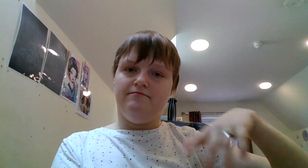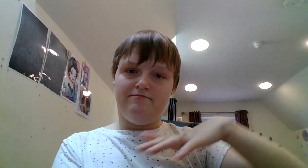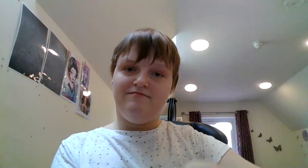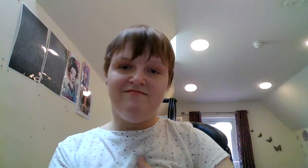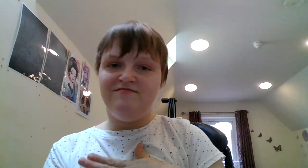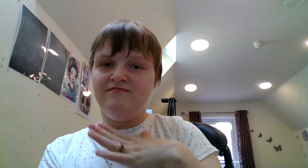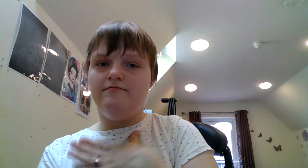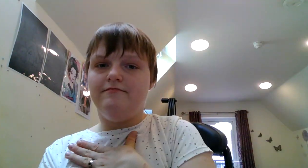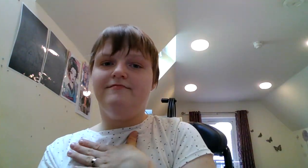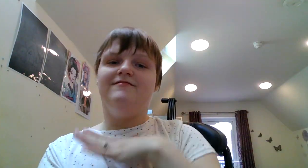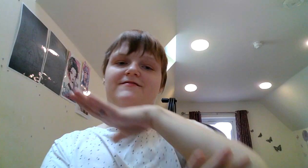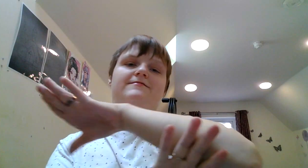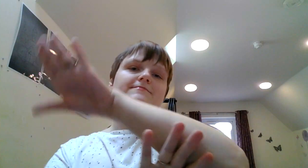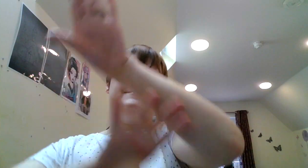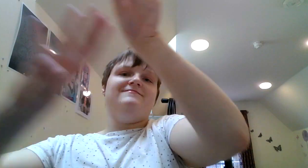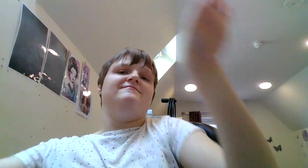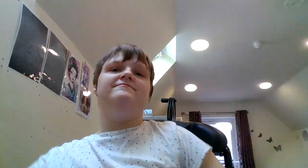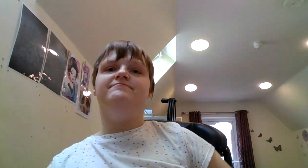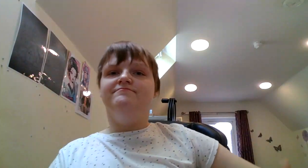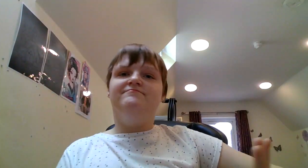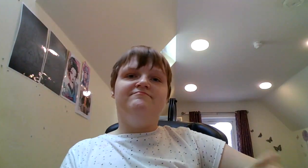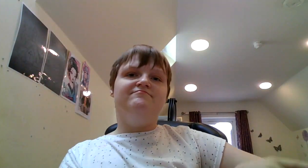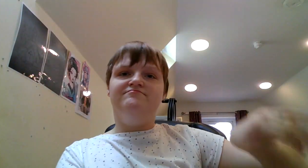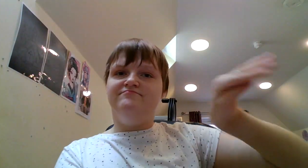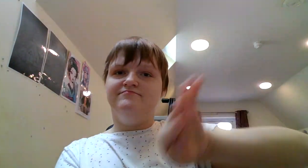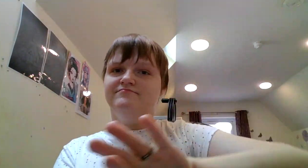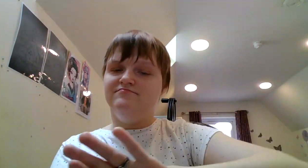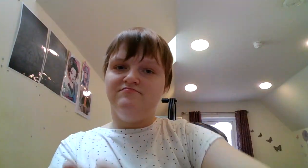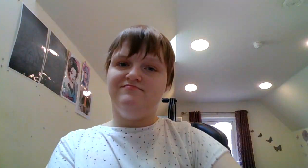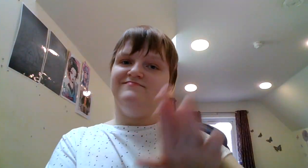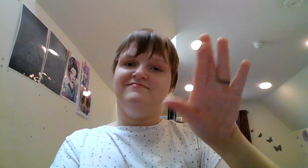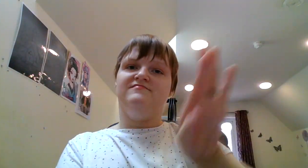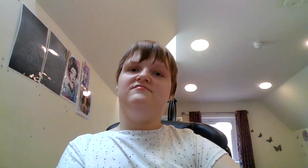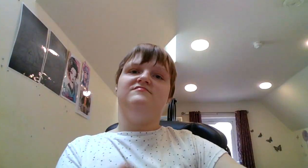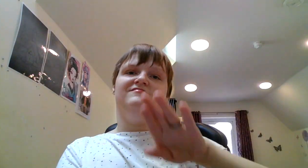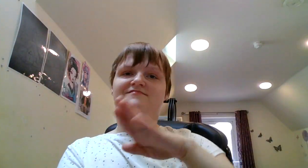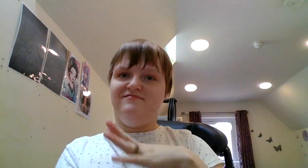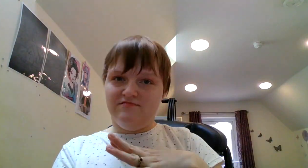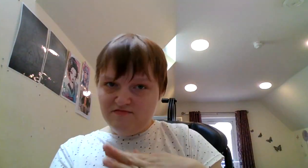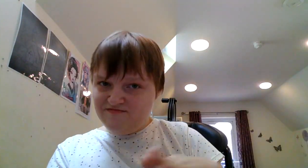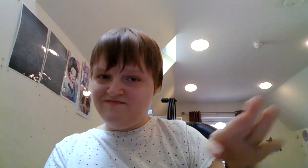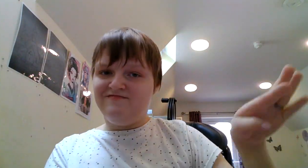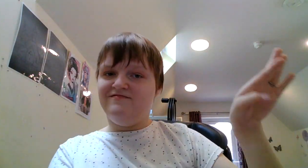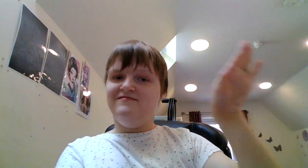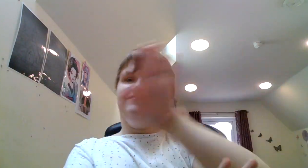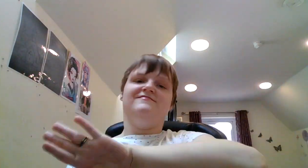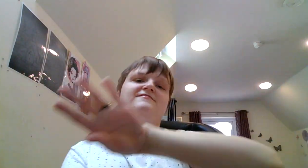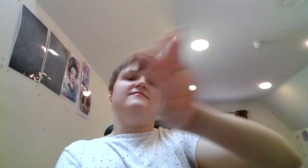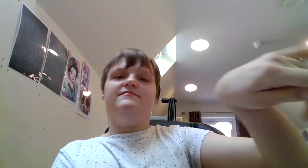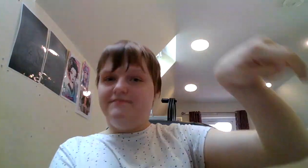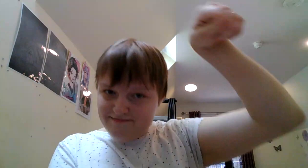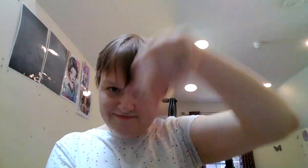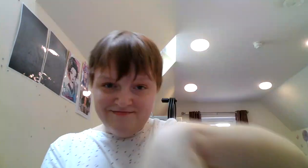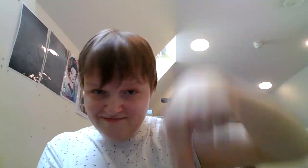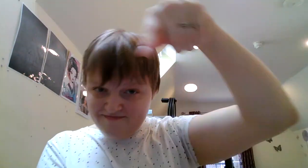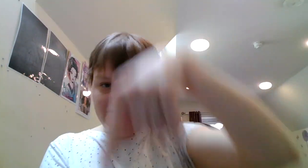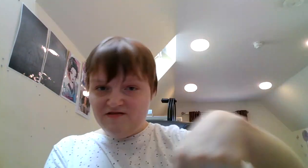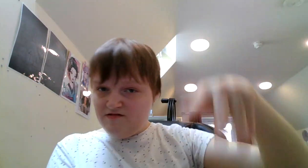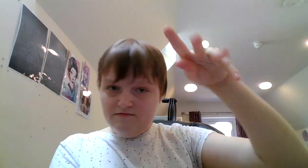thing was the basic determination, the burning desire in me to prove to this world that a physically handicapped girl is in